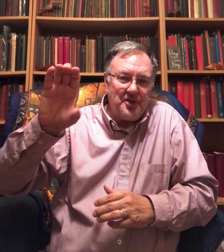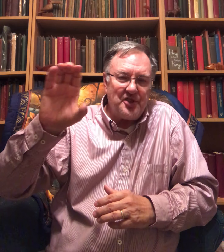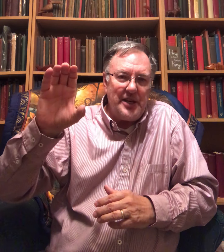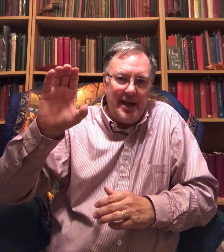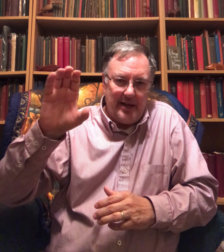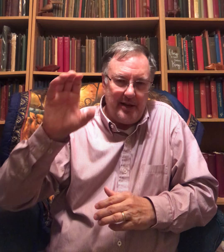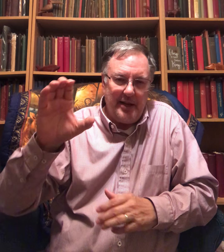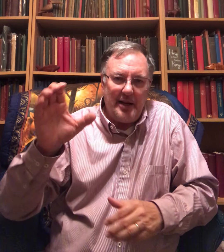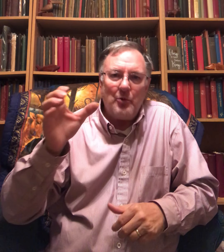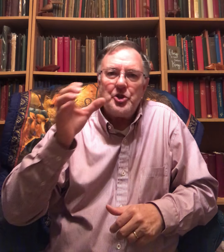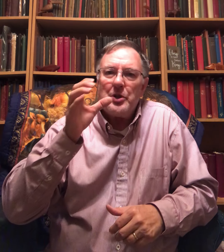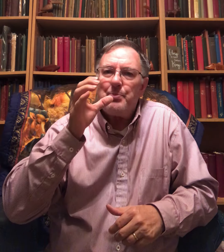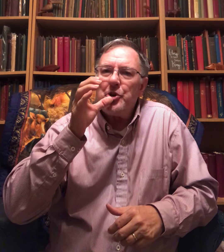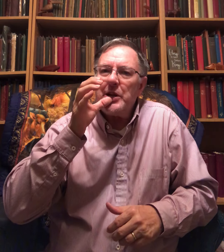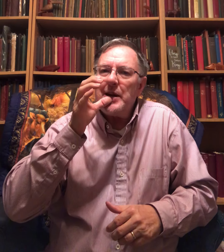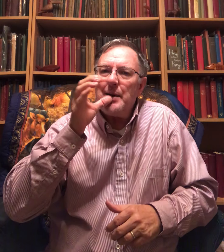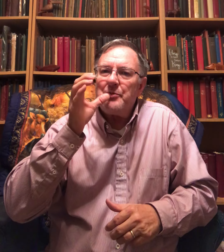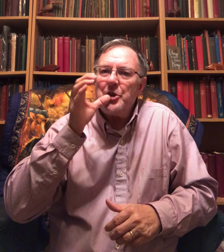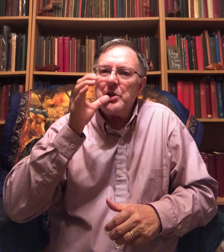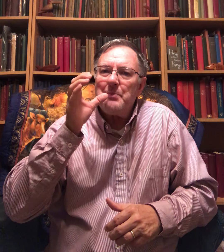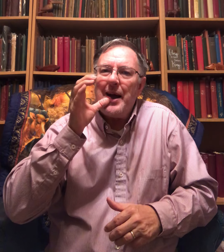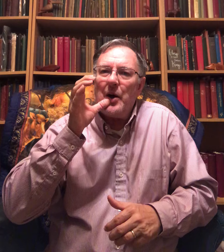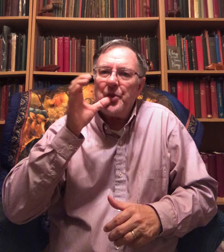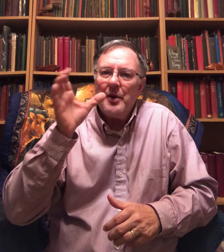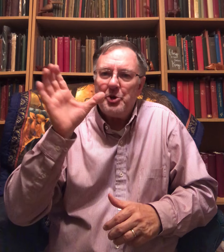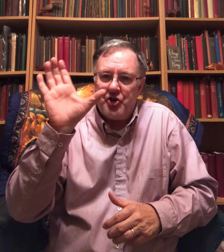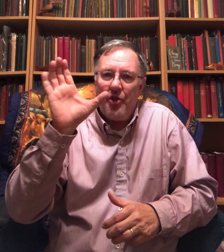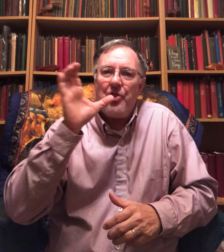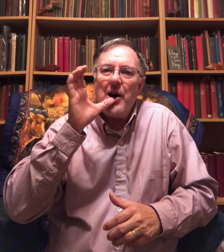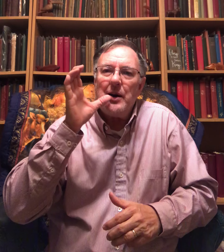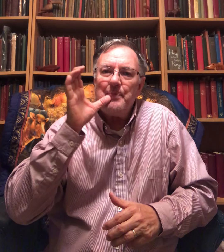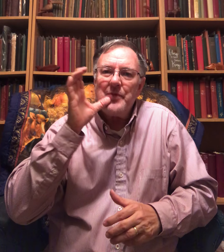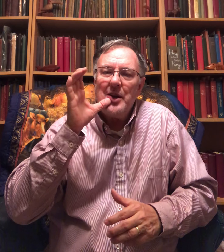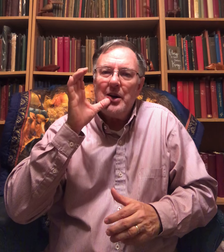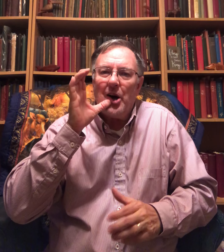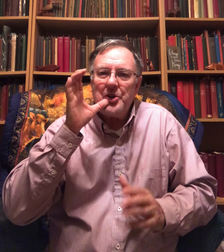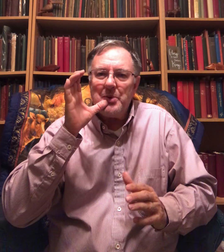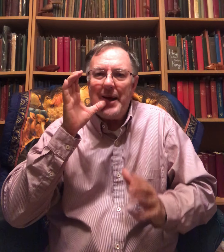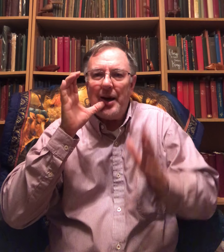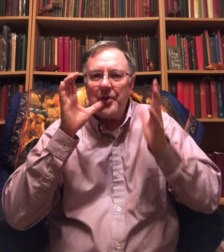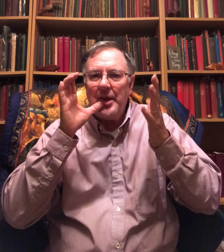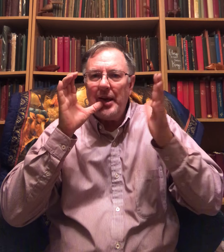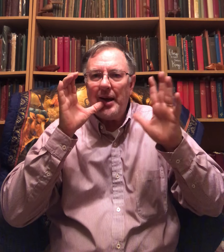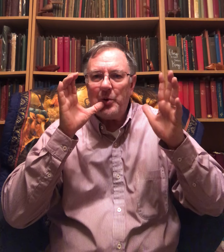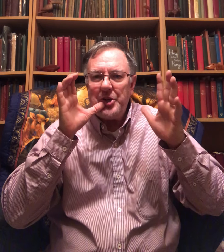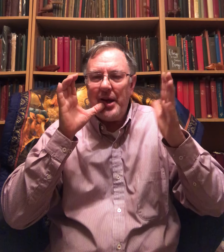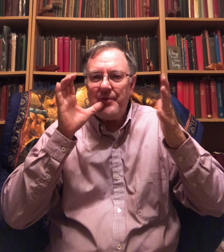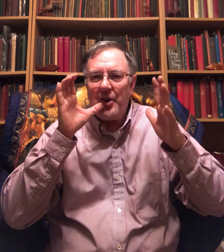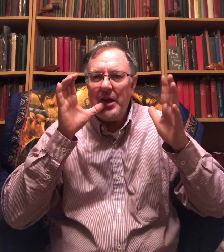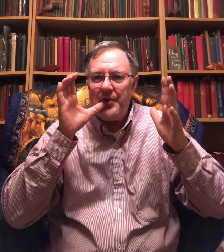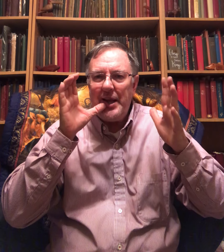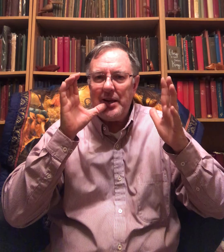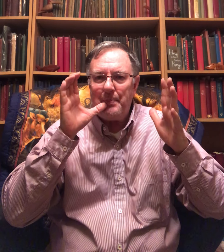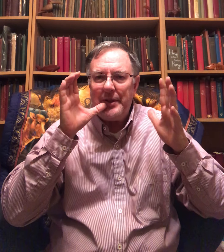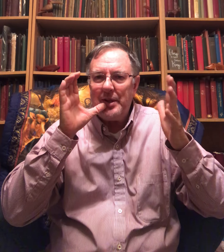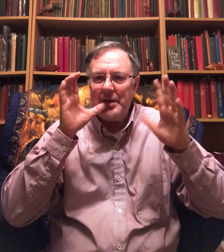this C hand again. I want you to put it up to your mouth. Put your thumb on your mouth. And I want you to have your left hand up in the